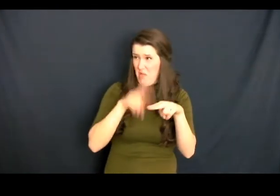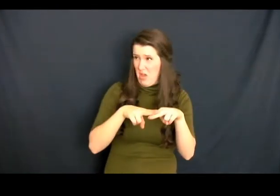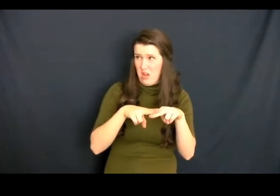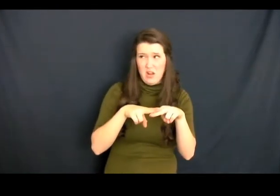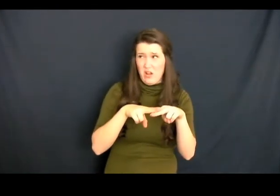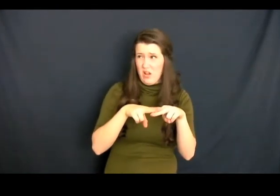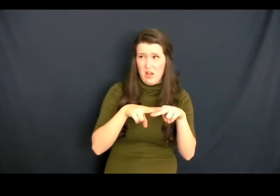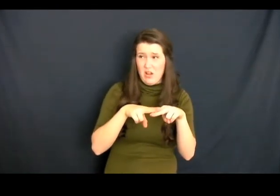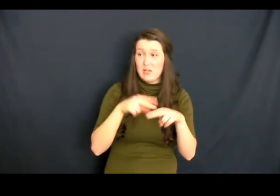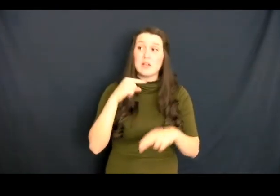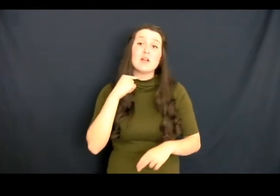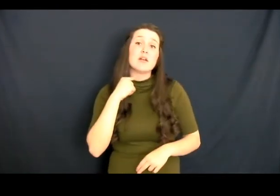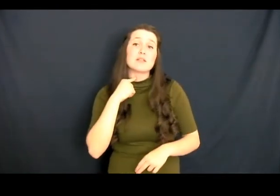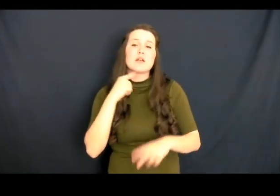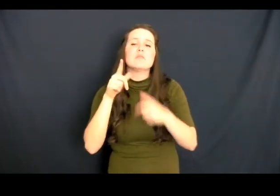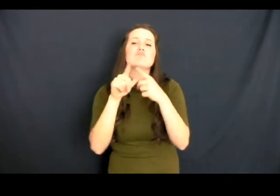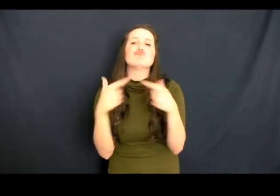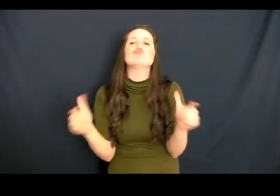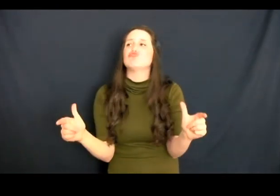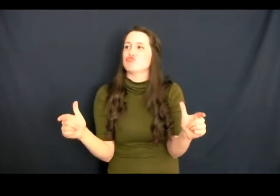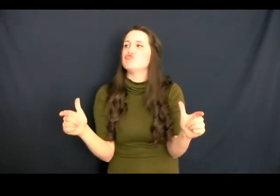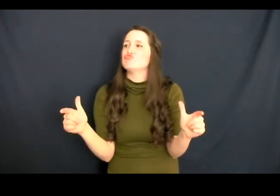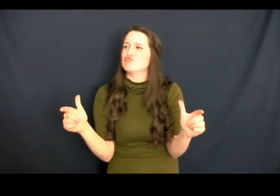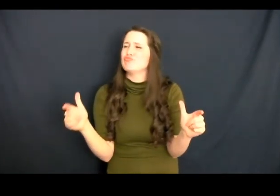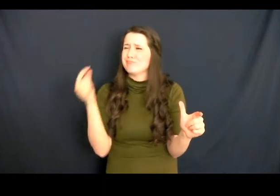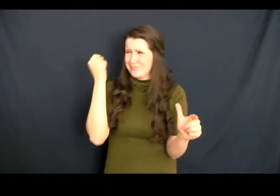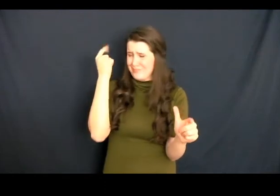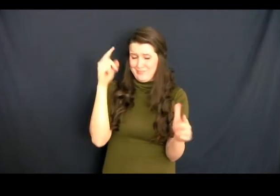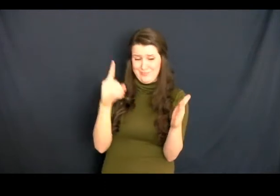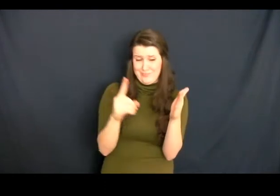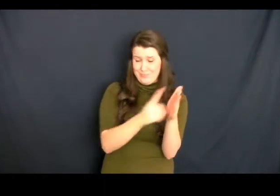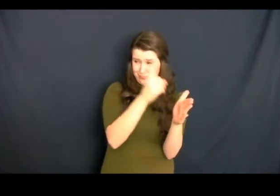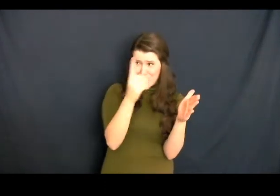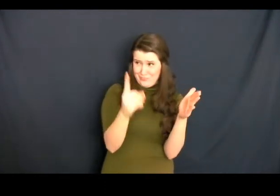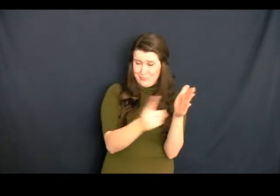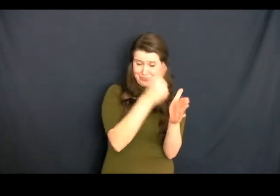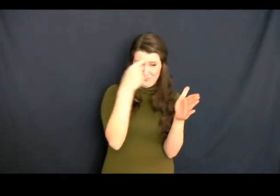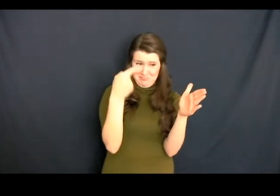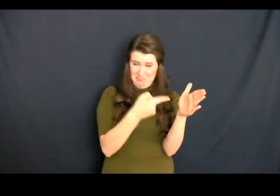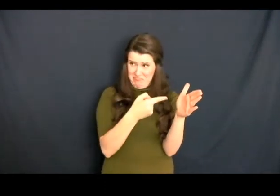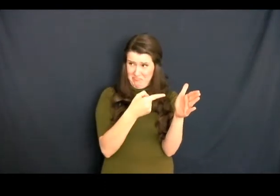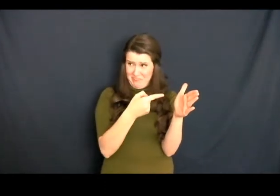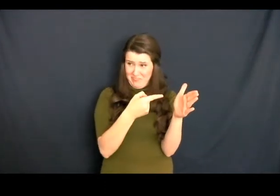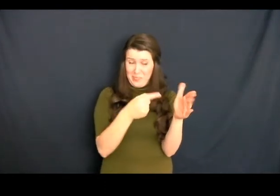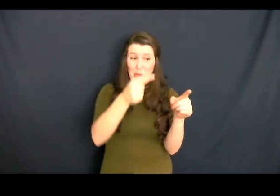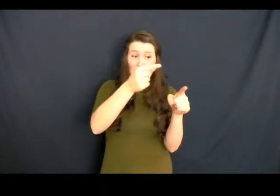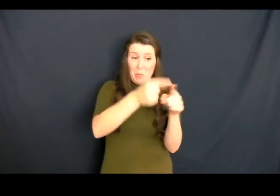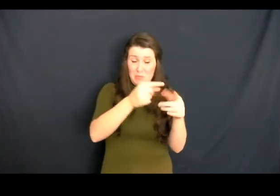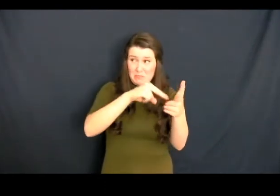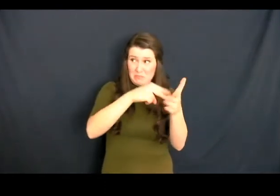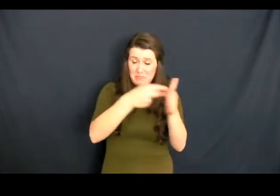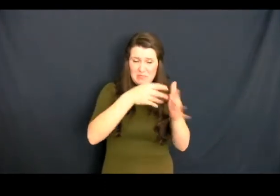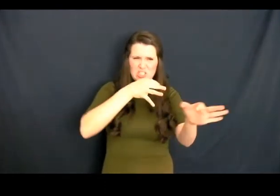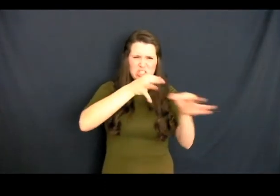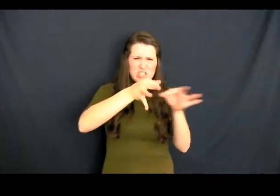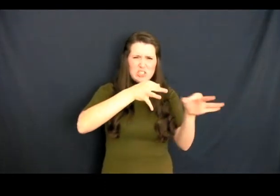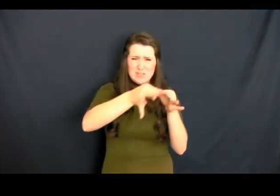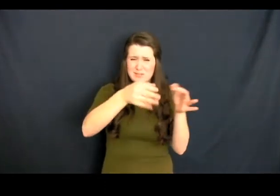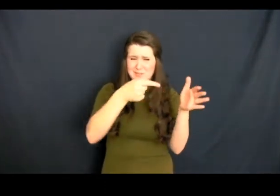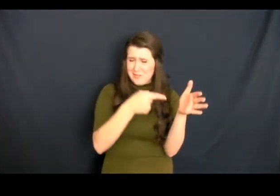affectation of speech. You see, there's this thing. It's called a dictionary. It tells you the meanings of words. Don't you know